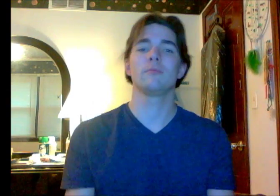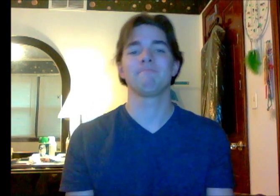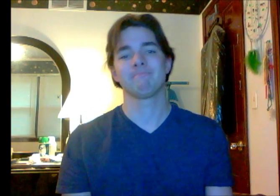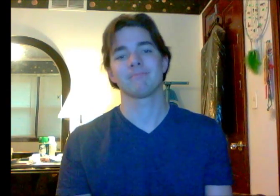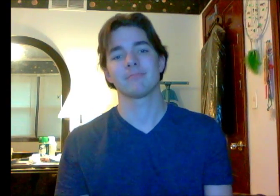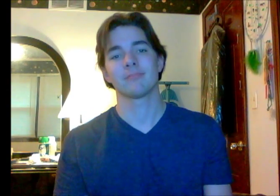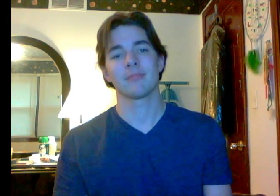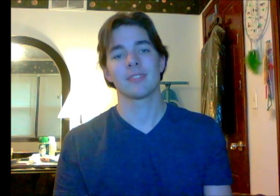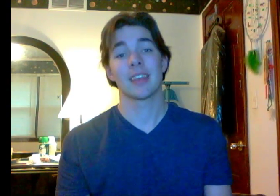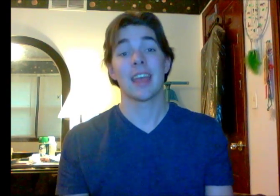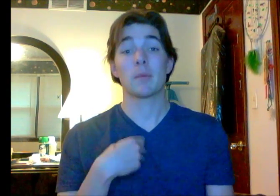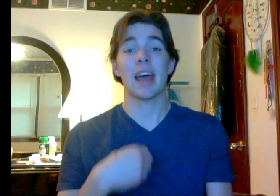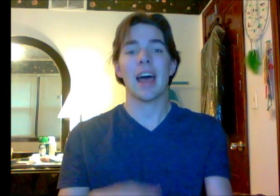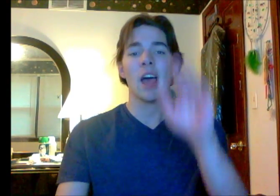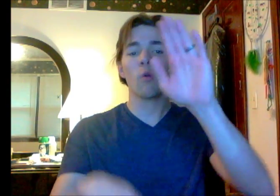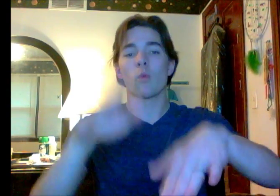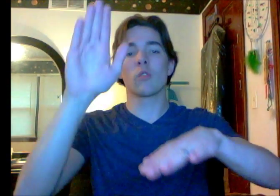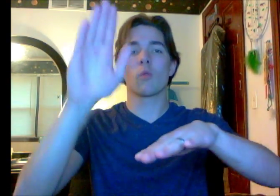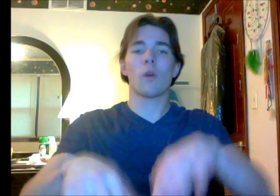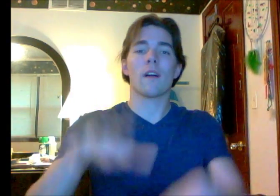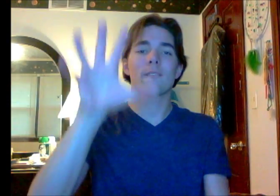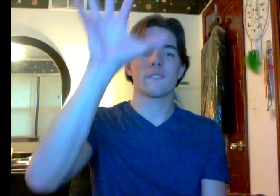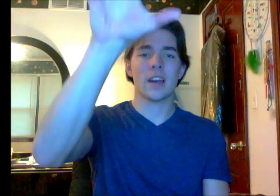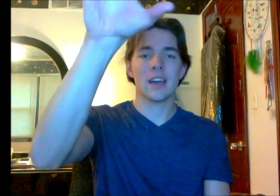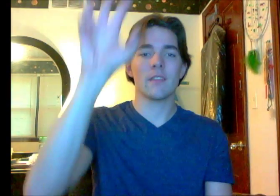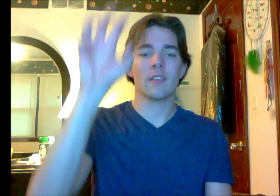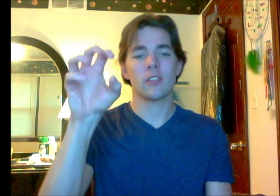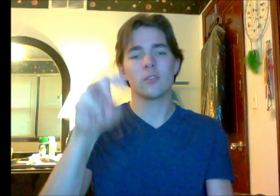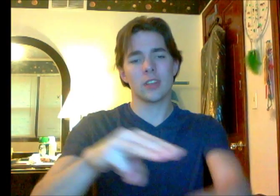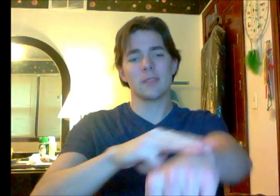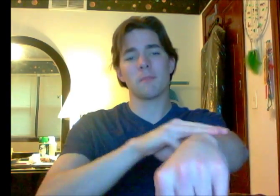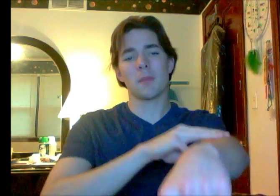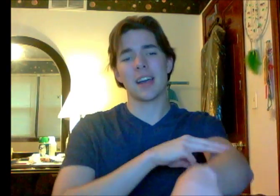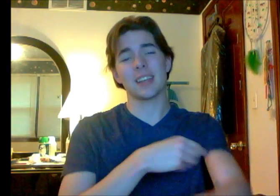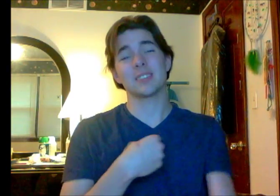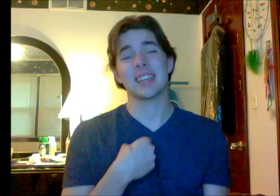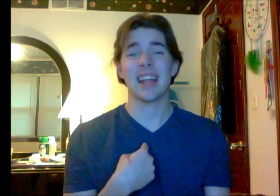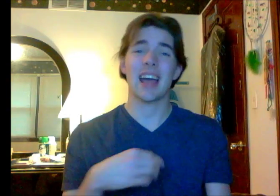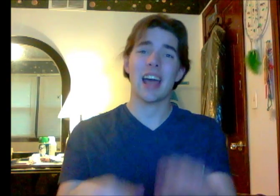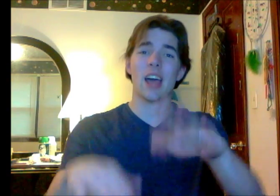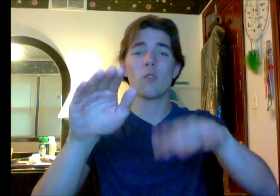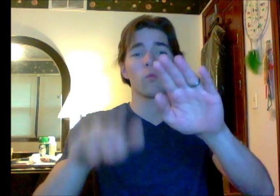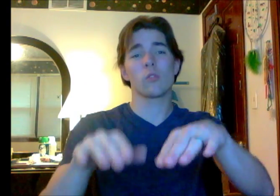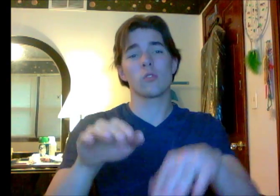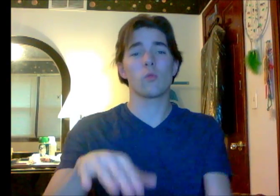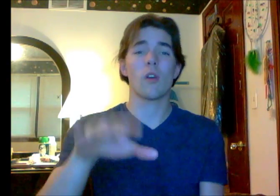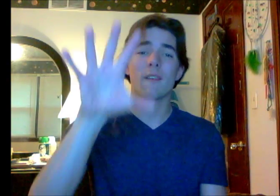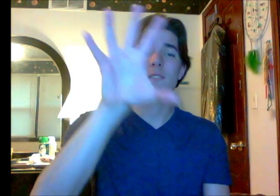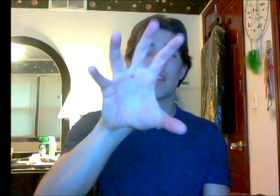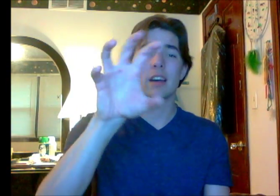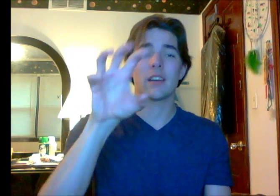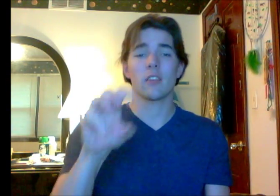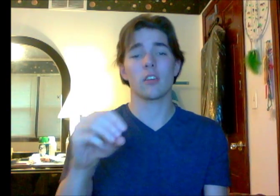But I would walk 500 miles And I would walk 500